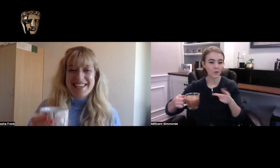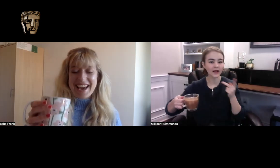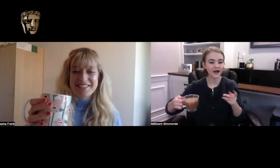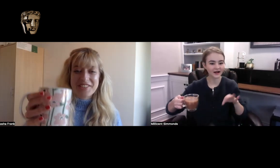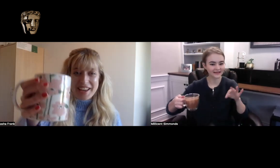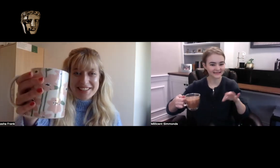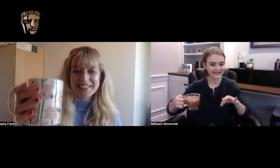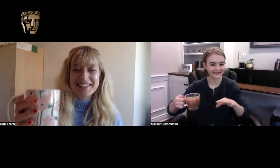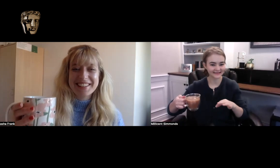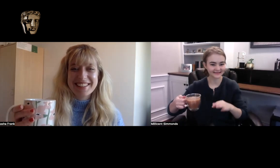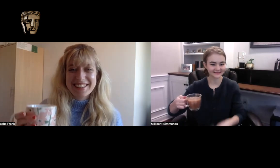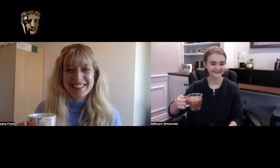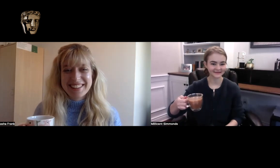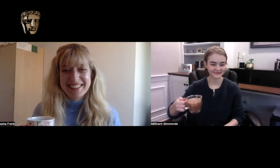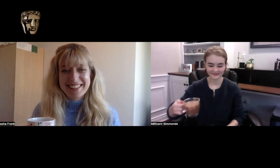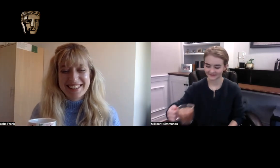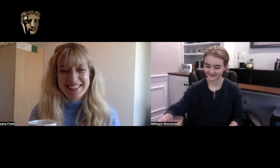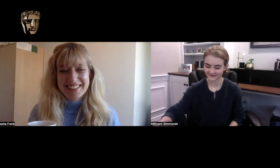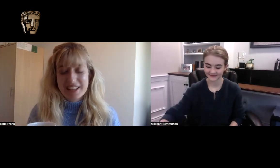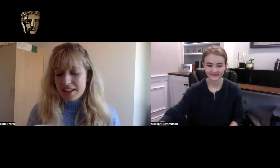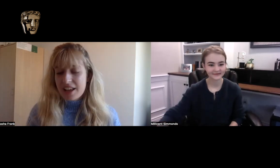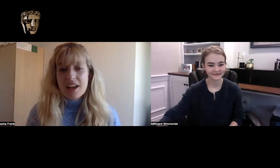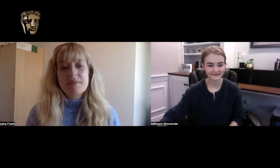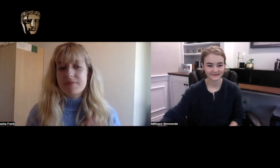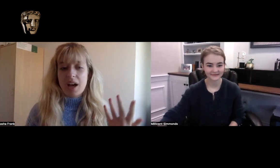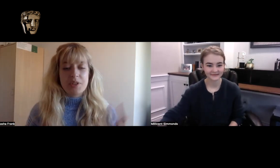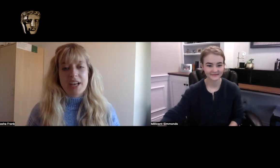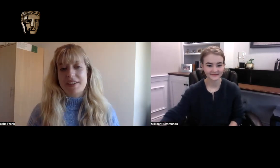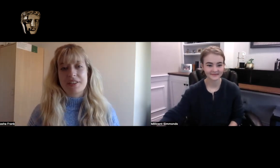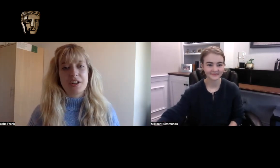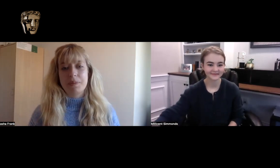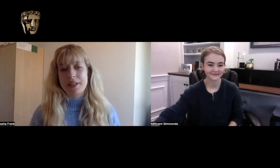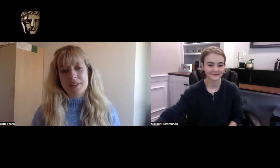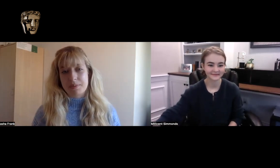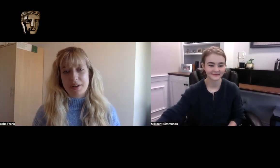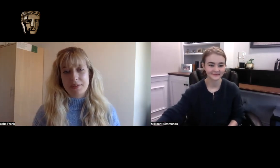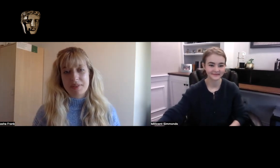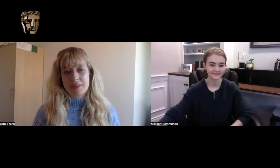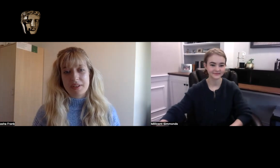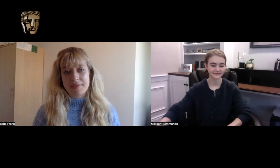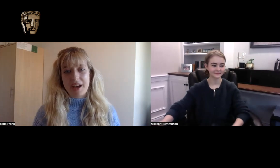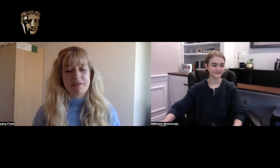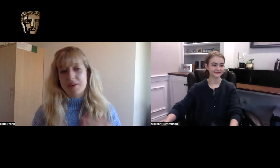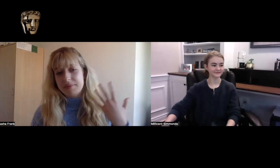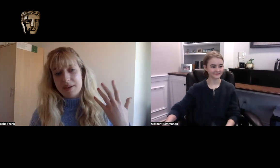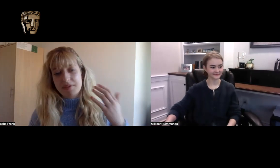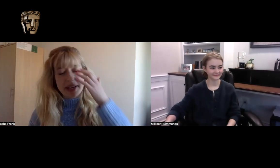yes. What kind? What kind are you drinking? I'm just having a good old builder's brew. So I'm from, I'm from England